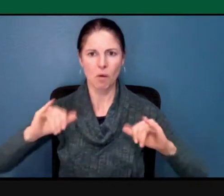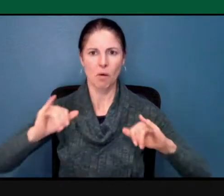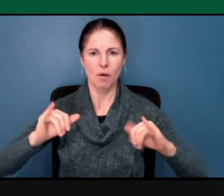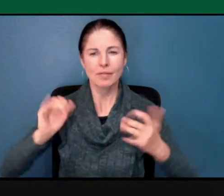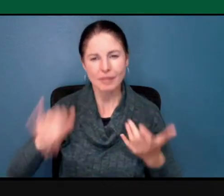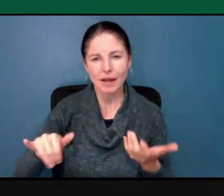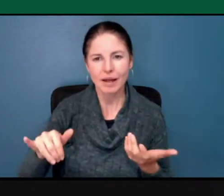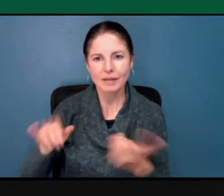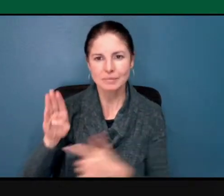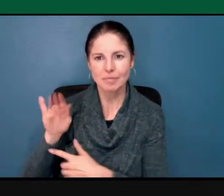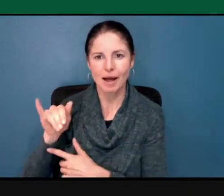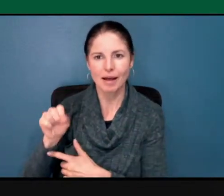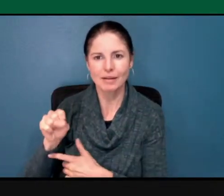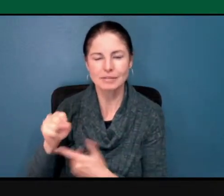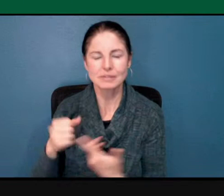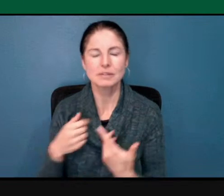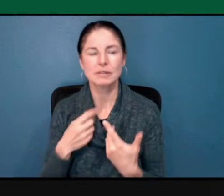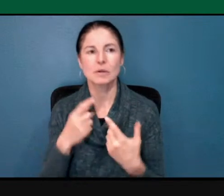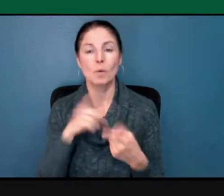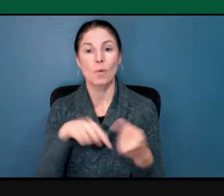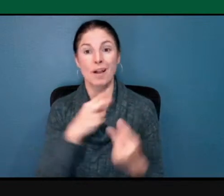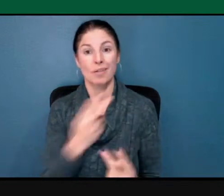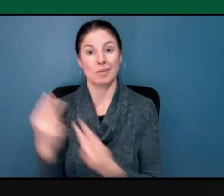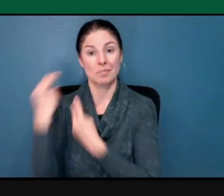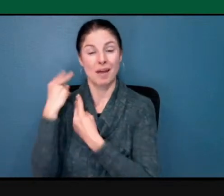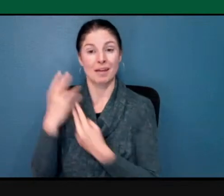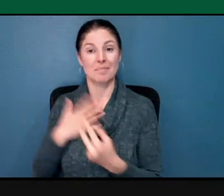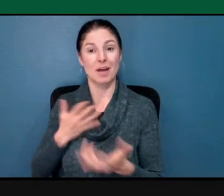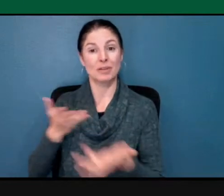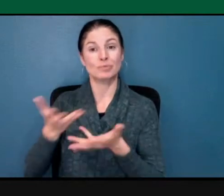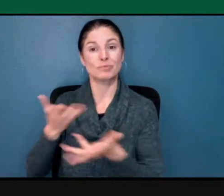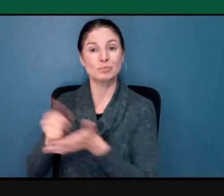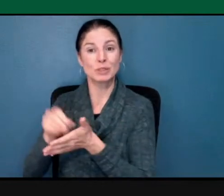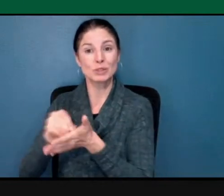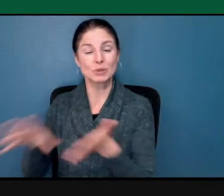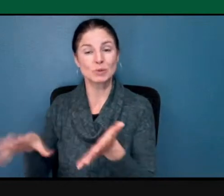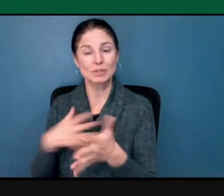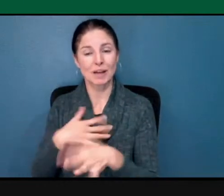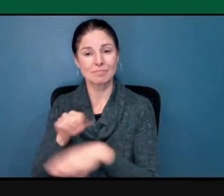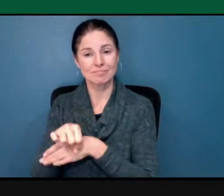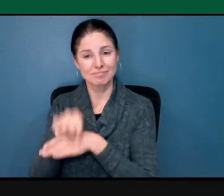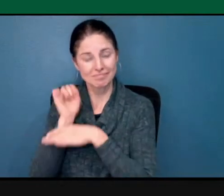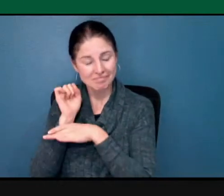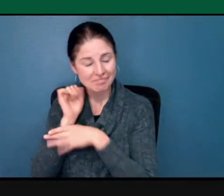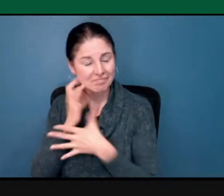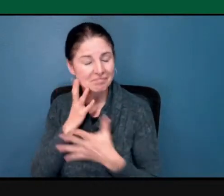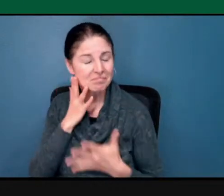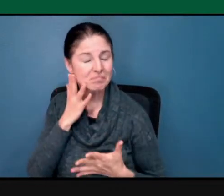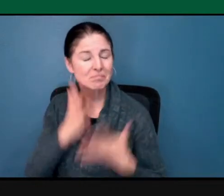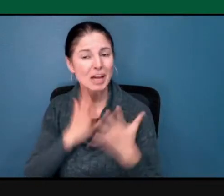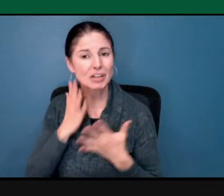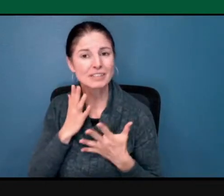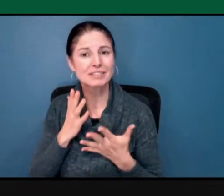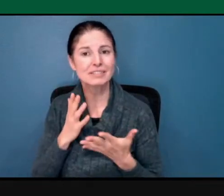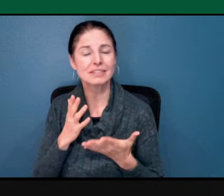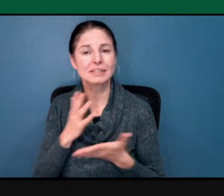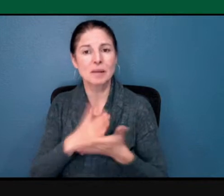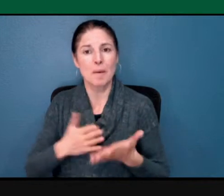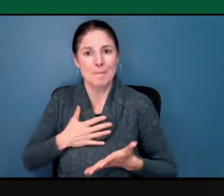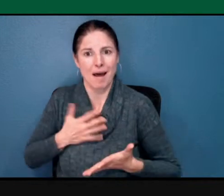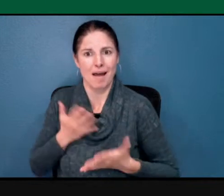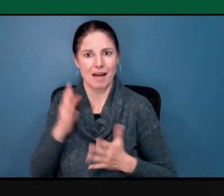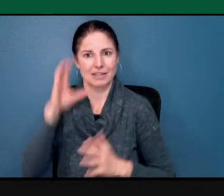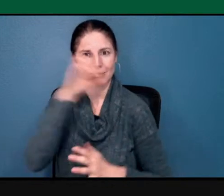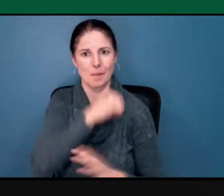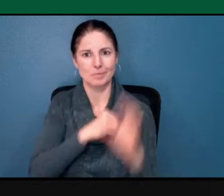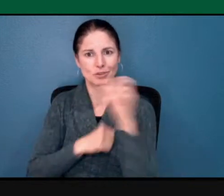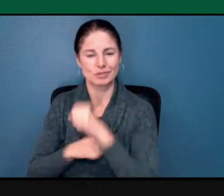when I look back on some of my experiences with students, I am appalled and embarrassed at some of the assumptions I've made about students